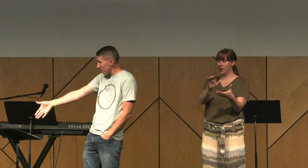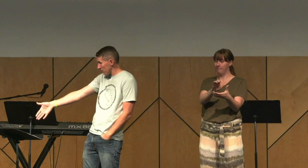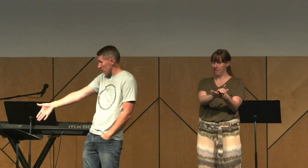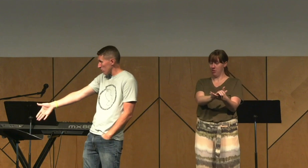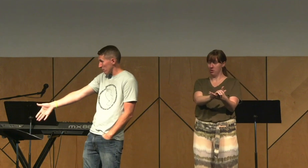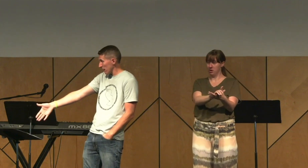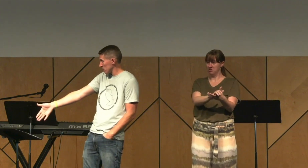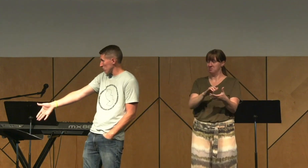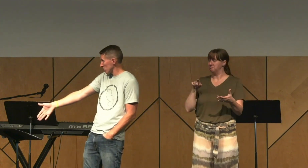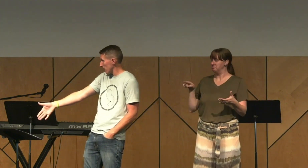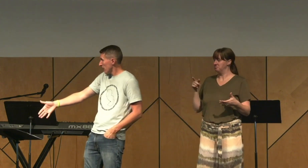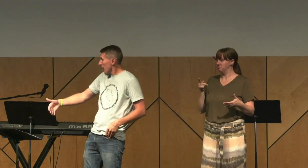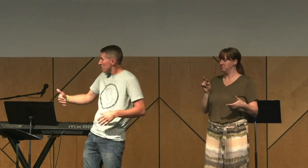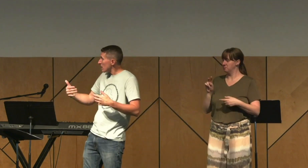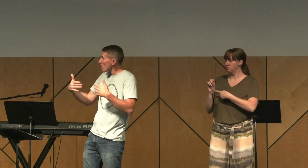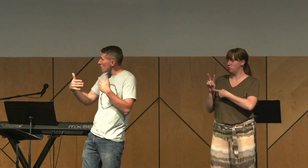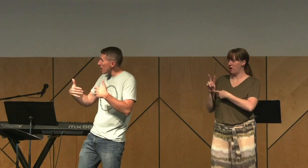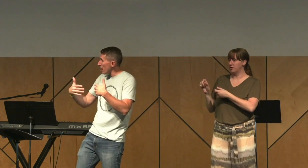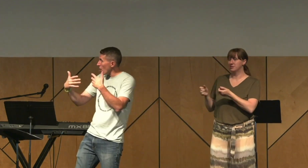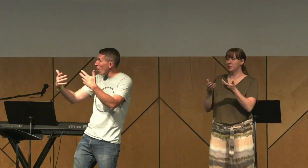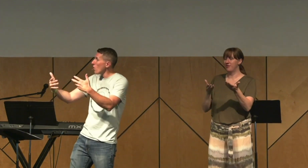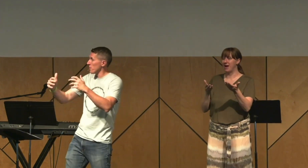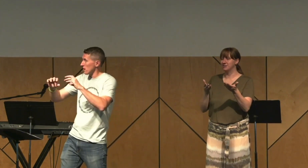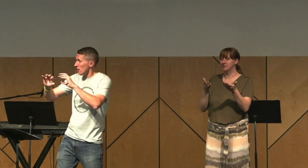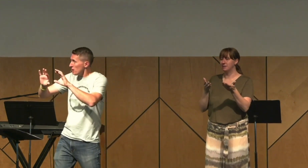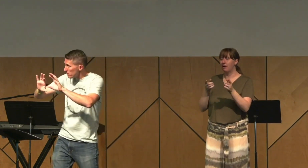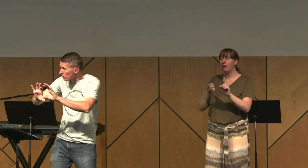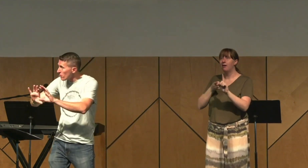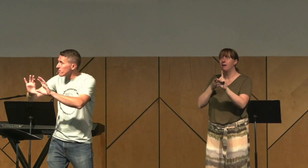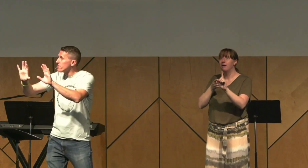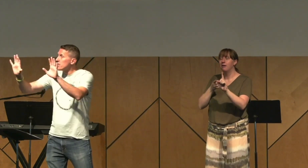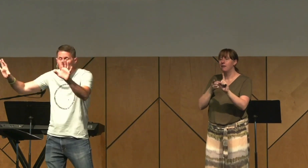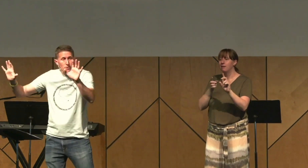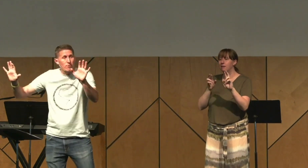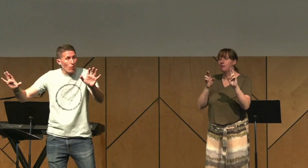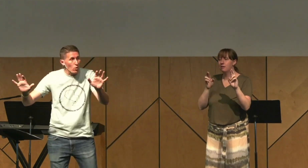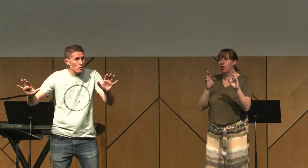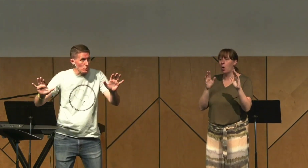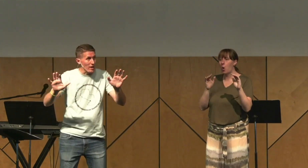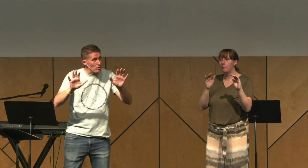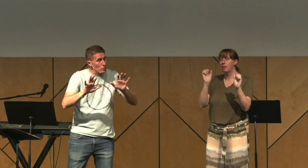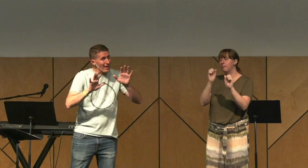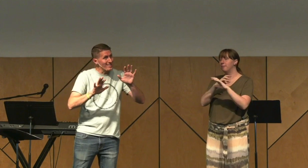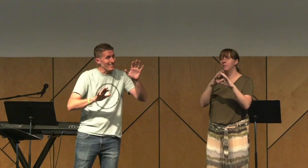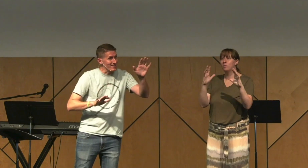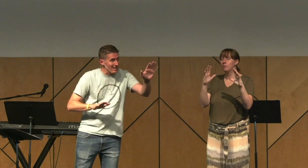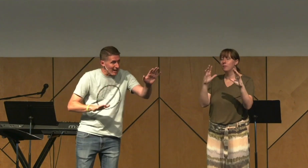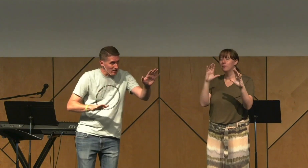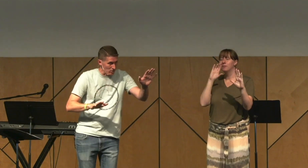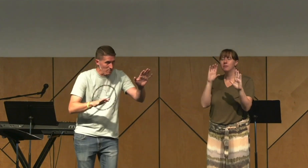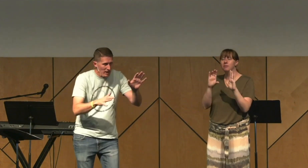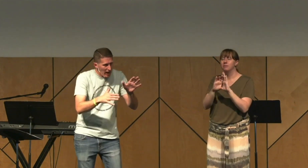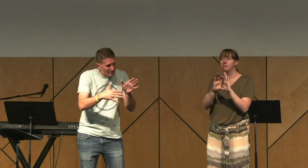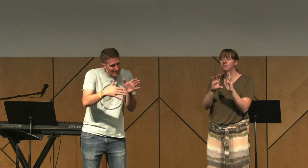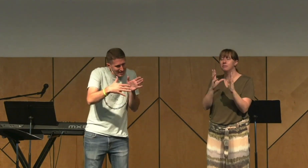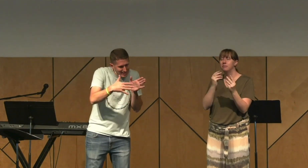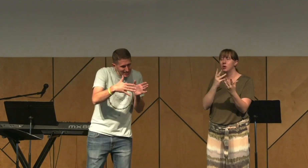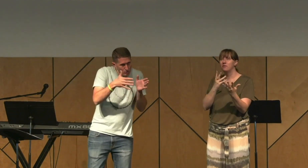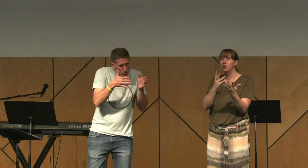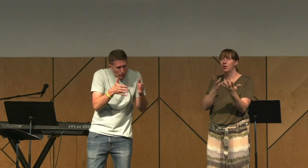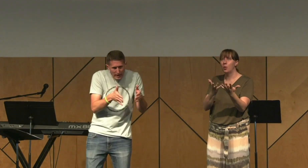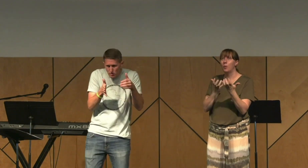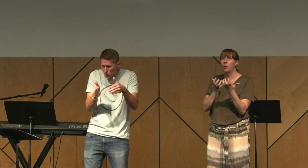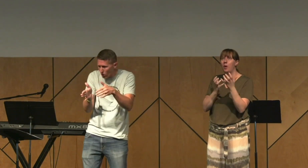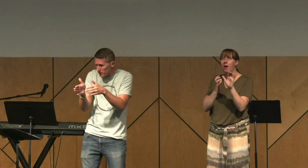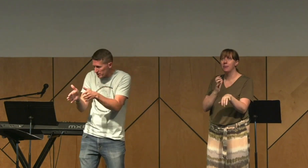Proverbs 5 here, the passage we just read, it can hold out a hope and a beautiful vision for you that you can desire. And